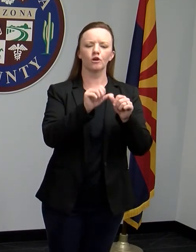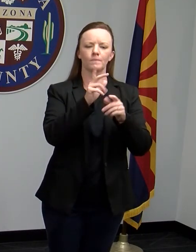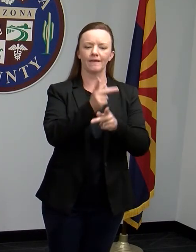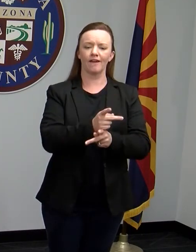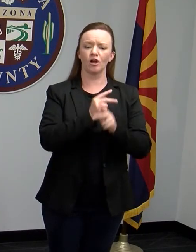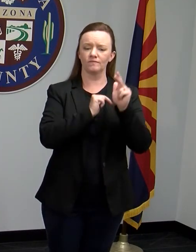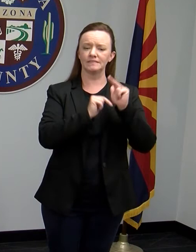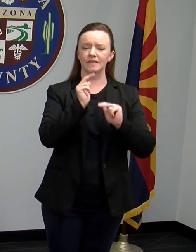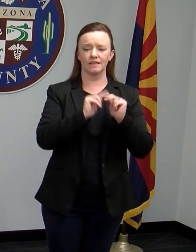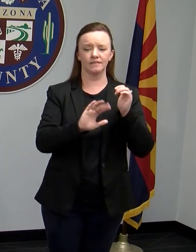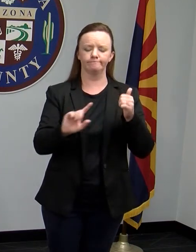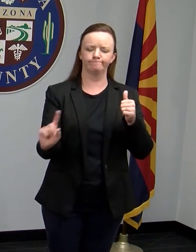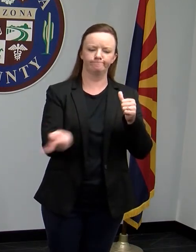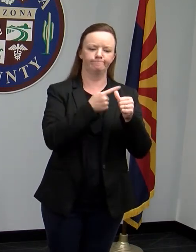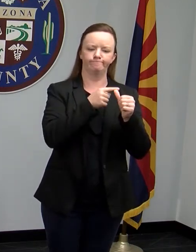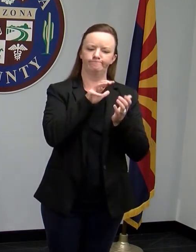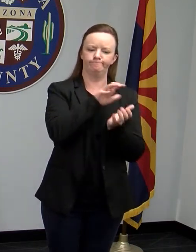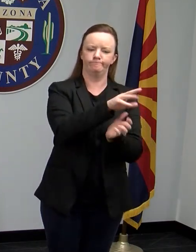protective equipment.